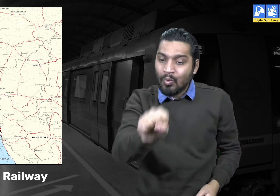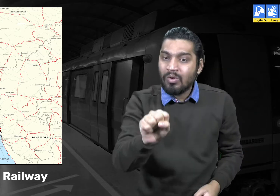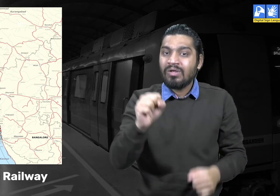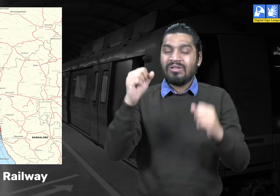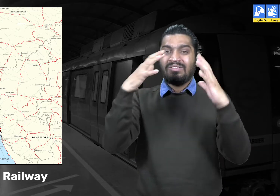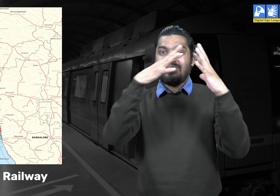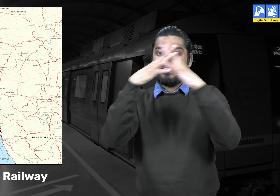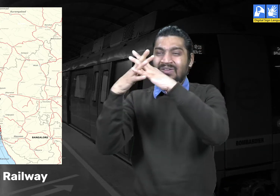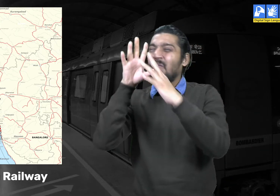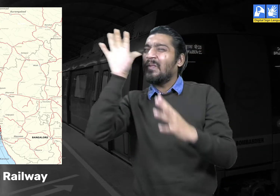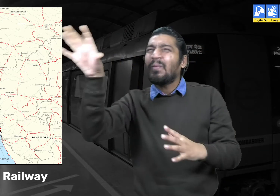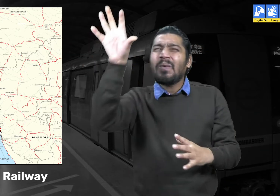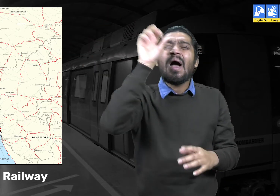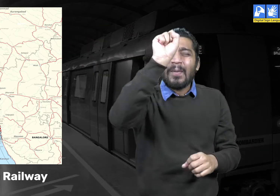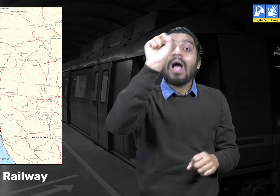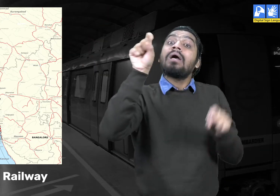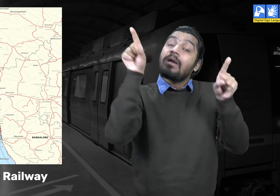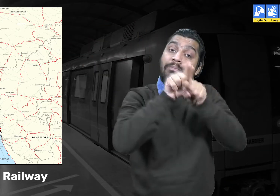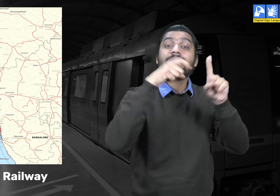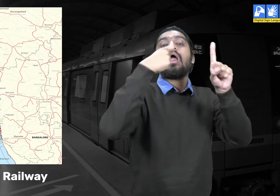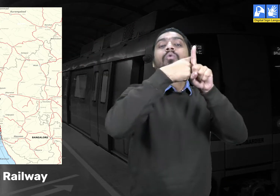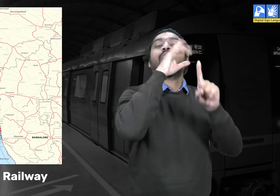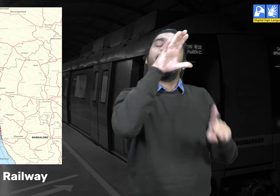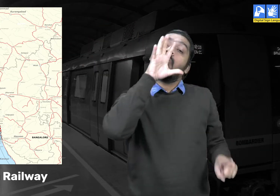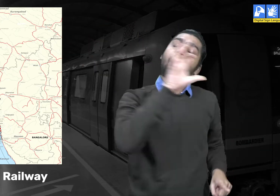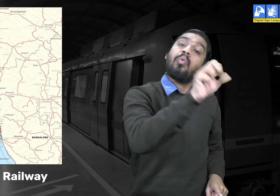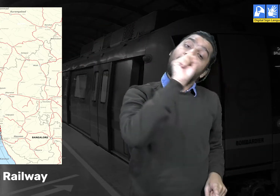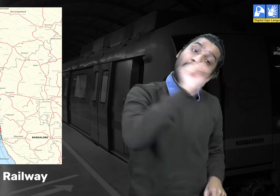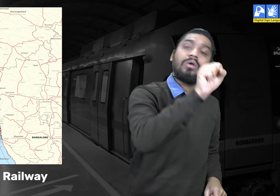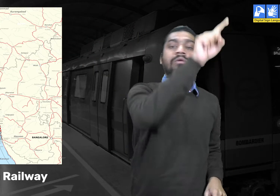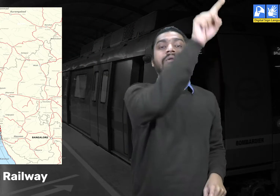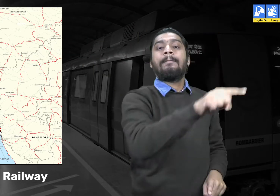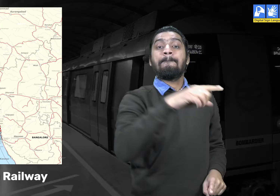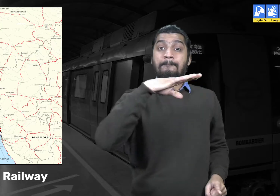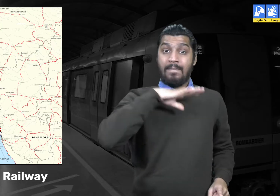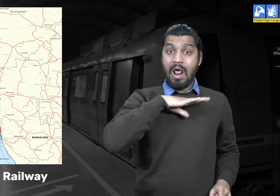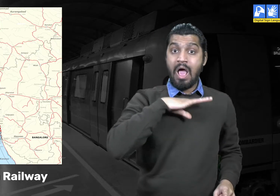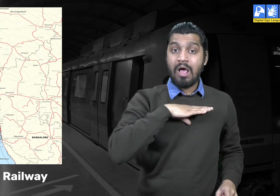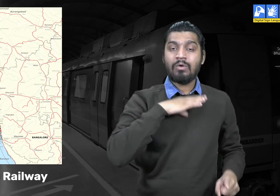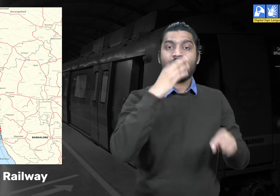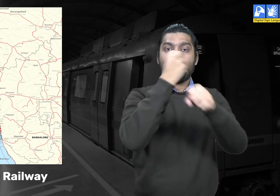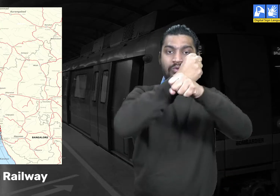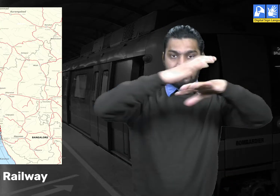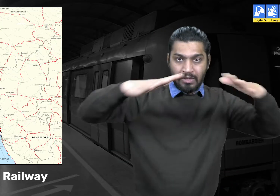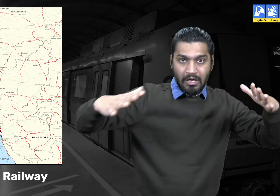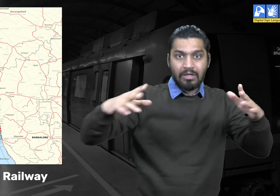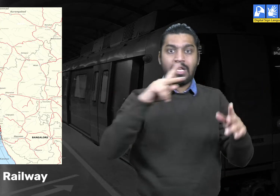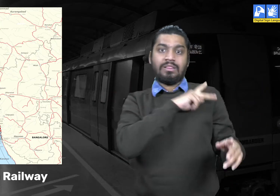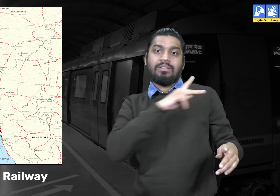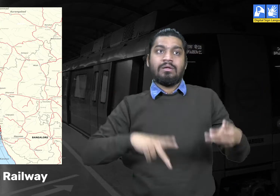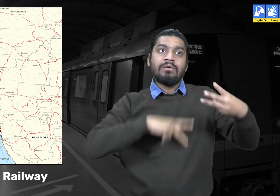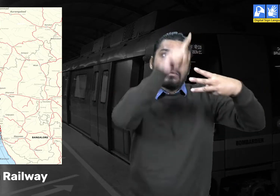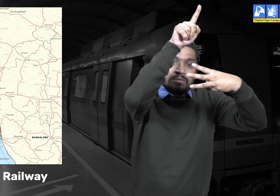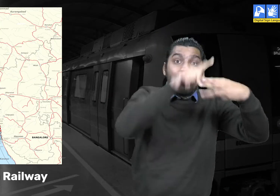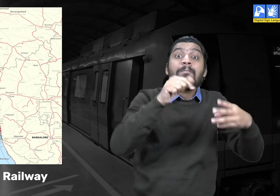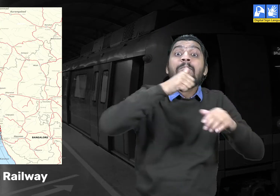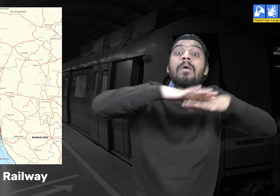And the Konkan Railway project covers the coastal regions such as Maharashtra, Goa, Karnataka.